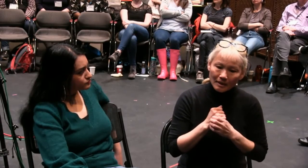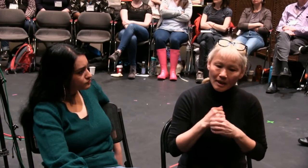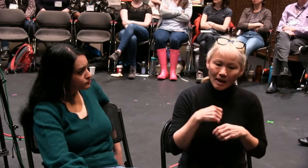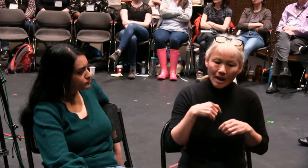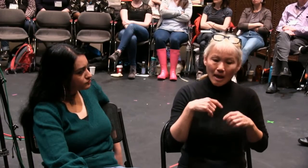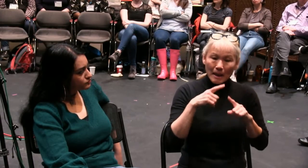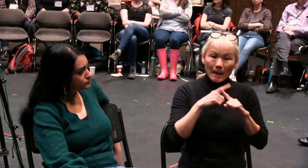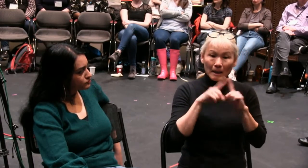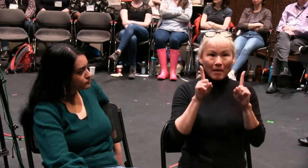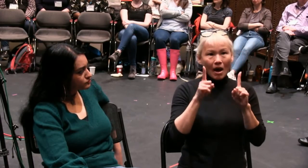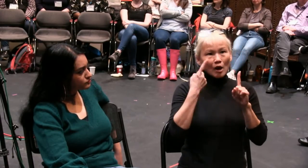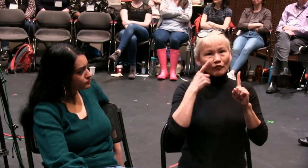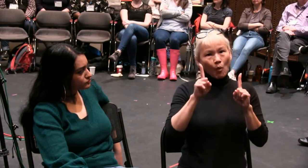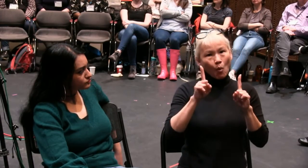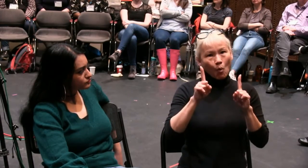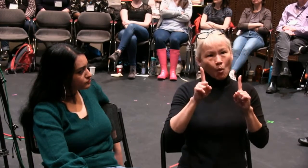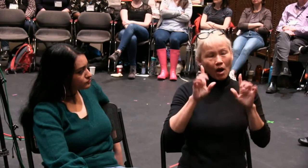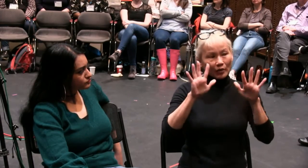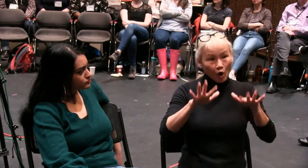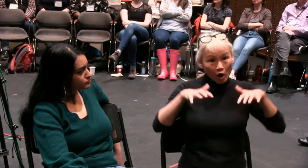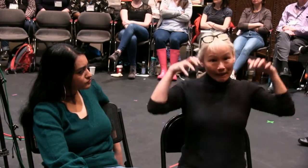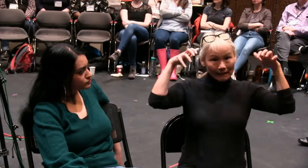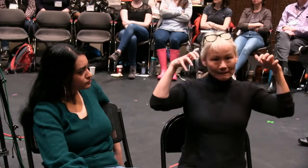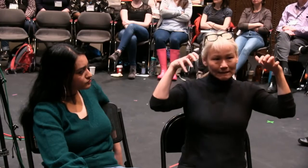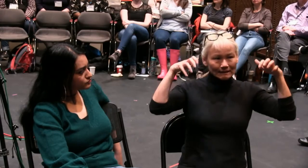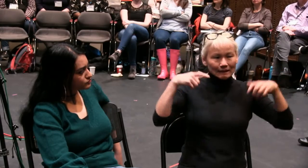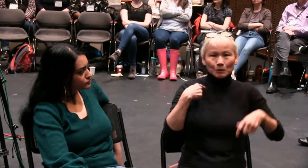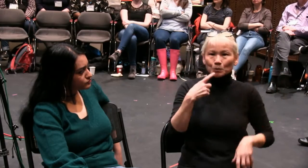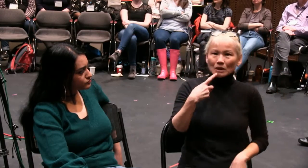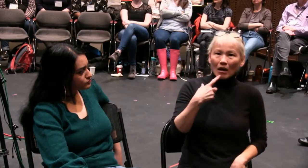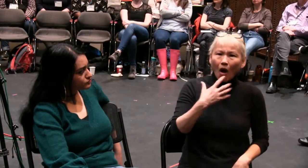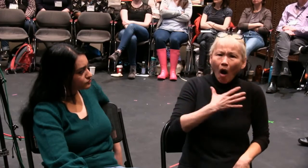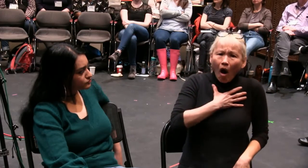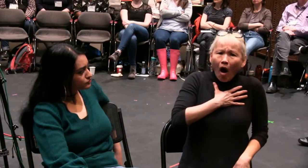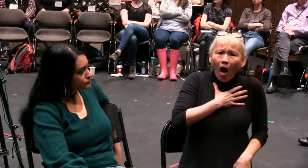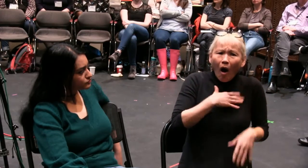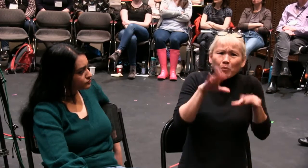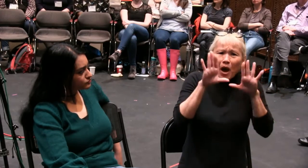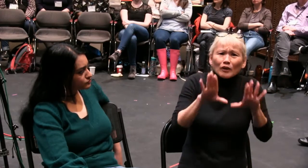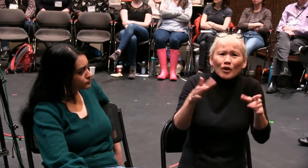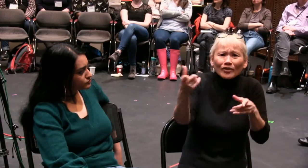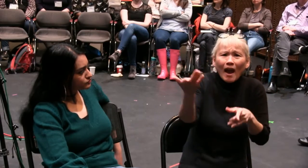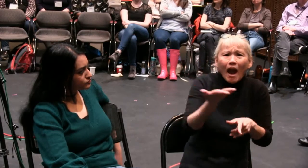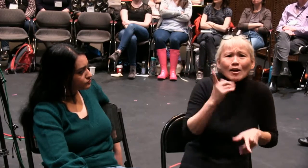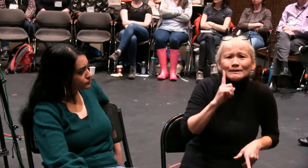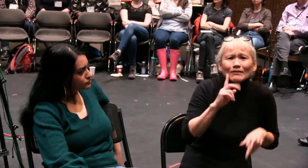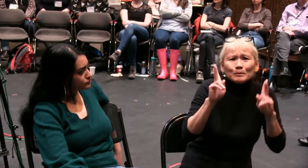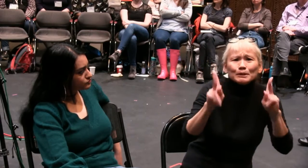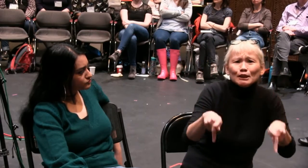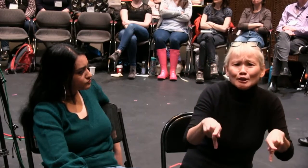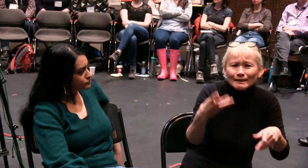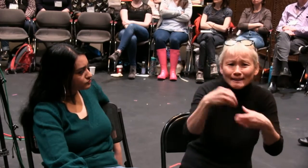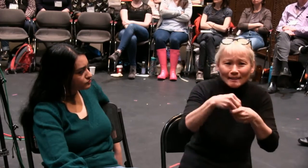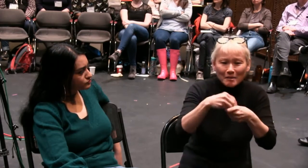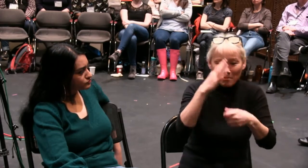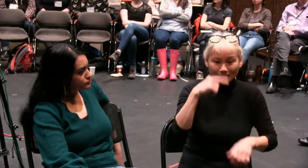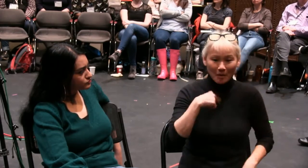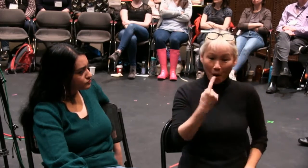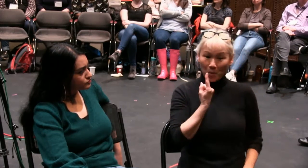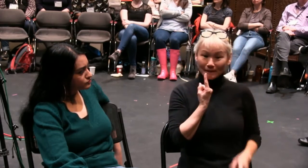So the issue of deafness was not an issue. This was a character that was developed. Now, regardless of the fact that